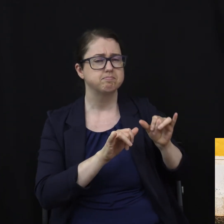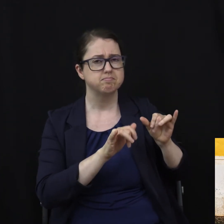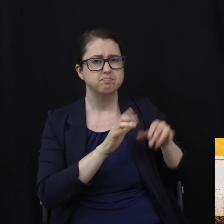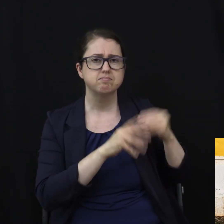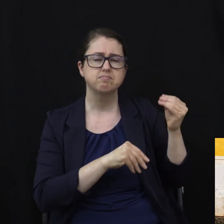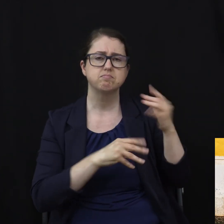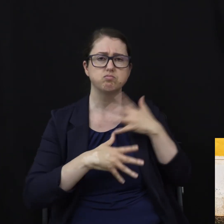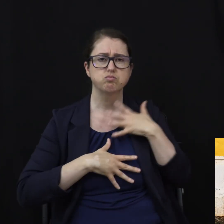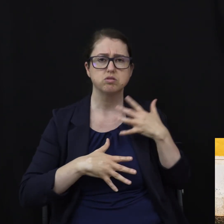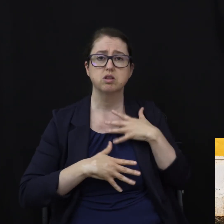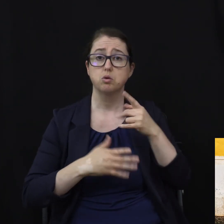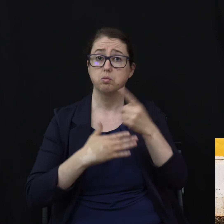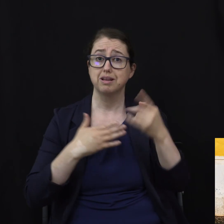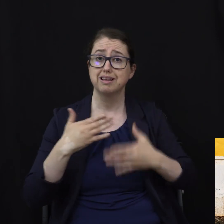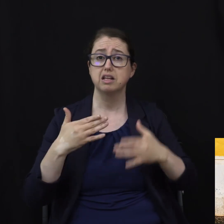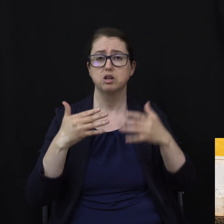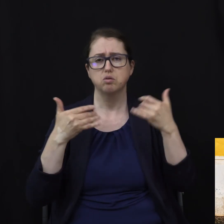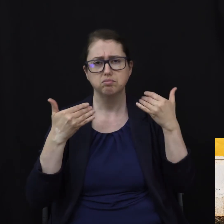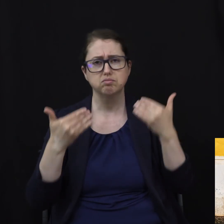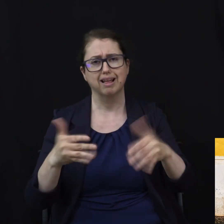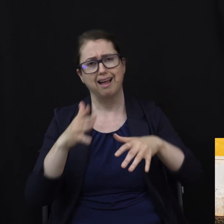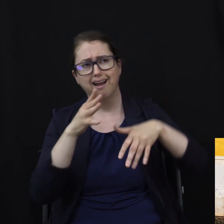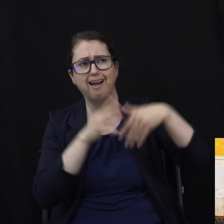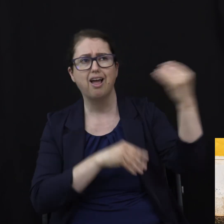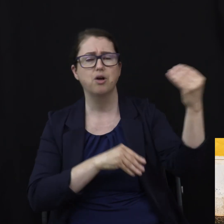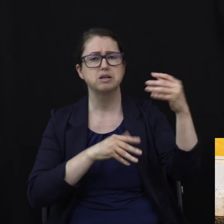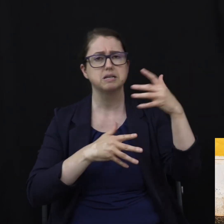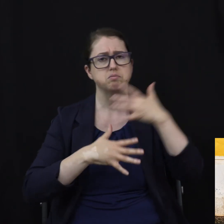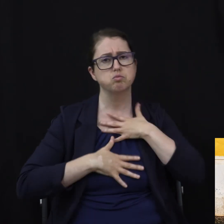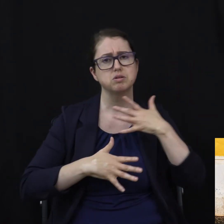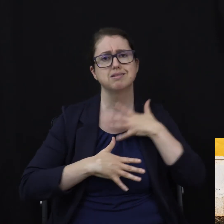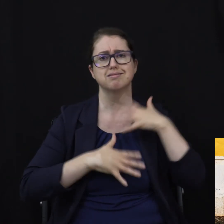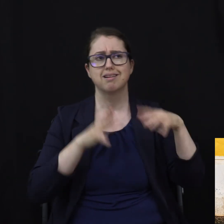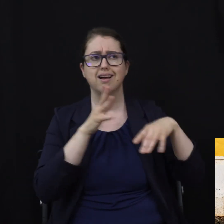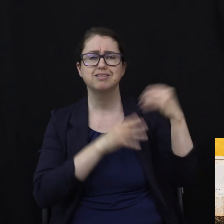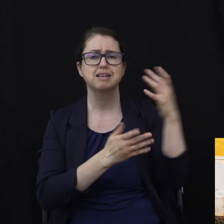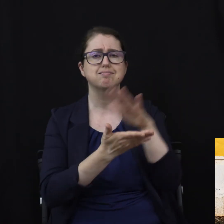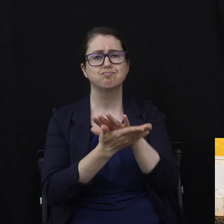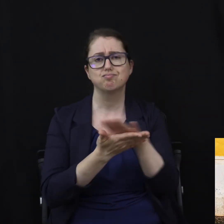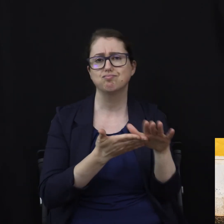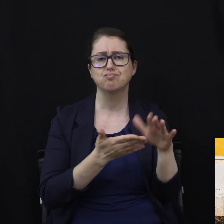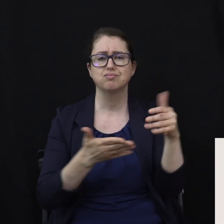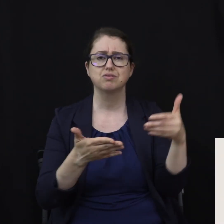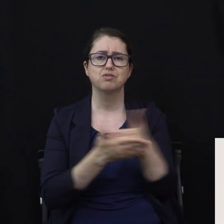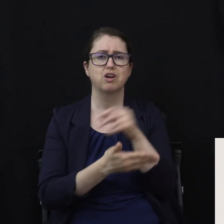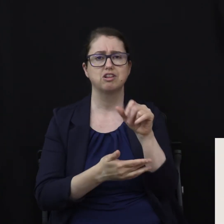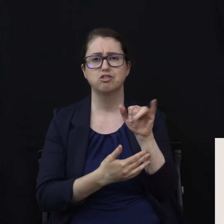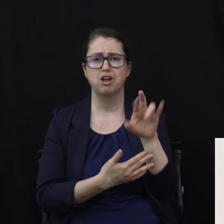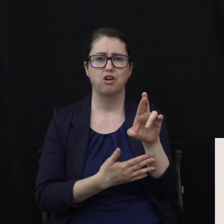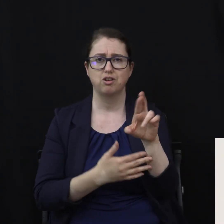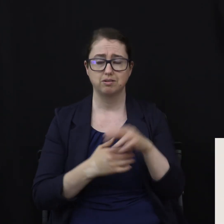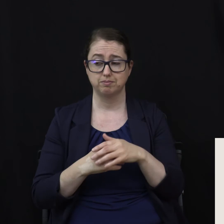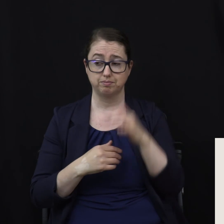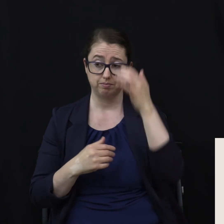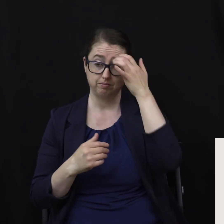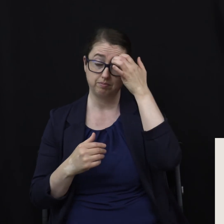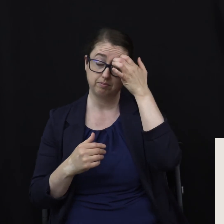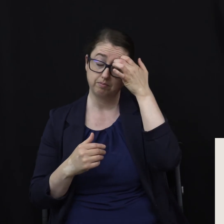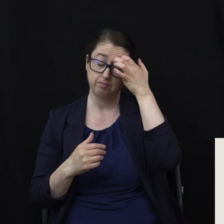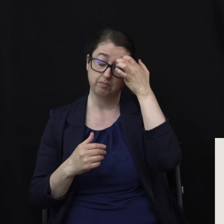spend time out in nature breathing that clean, fresh air. Now, the R in New Start stands